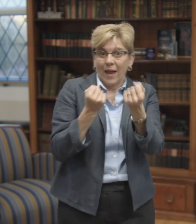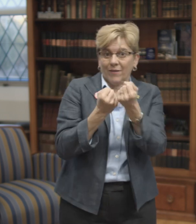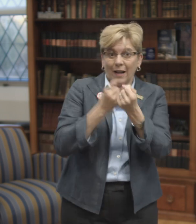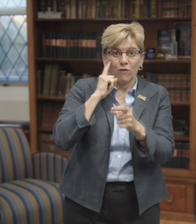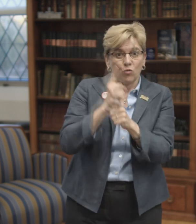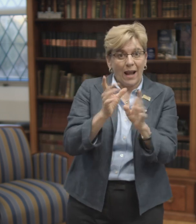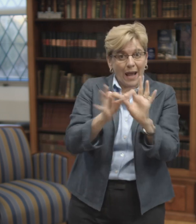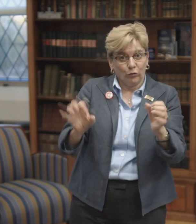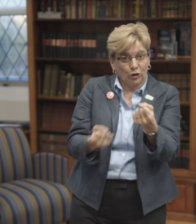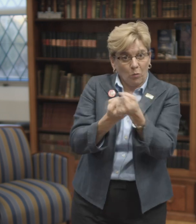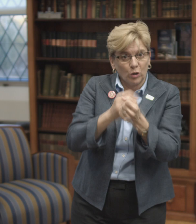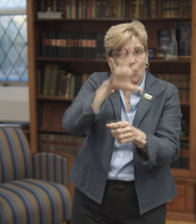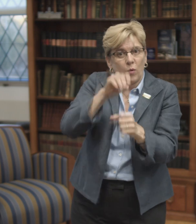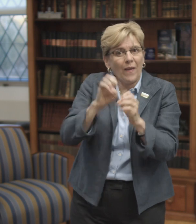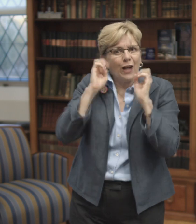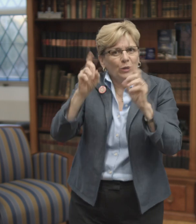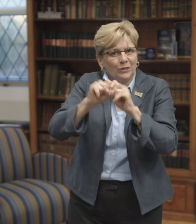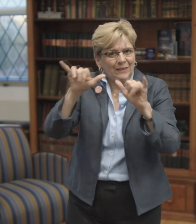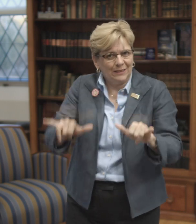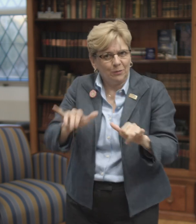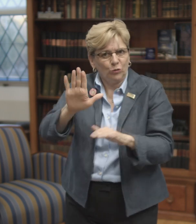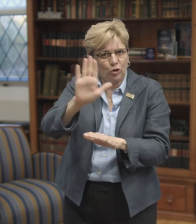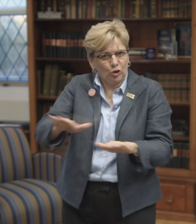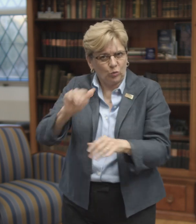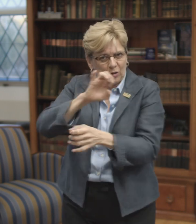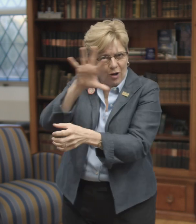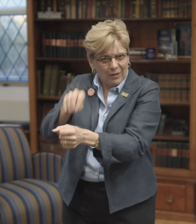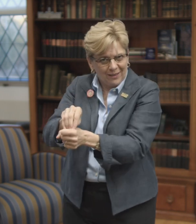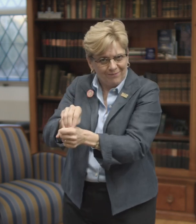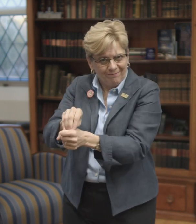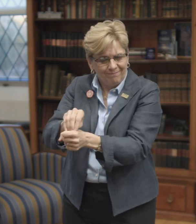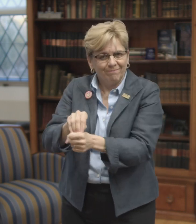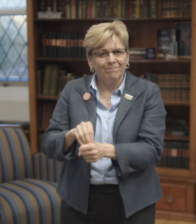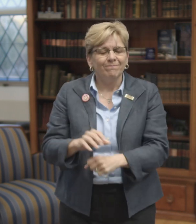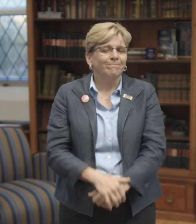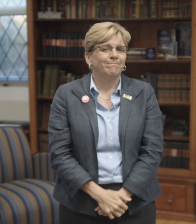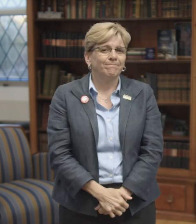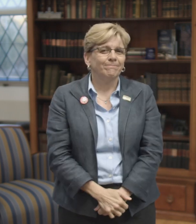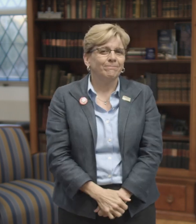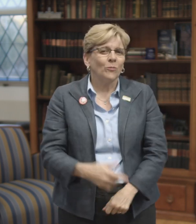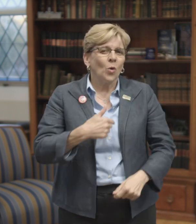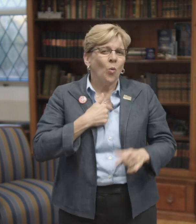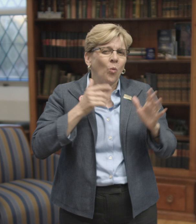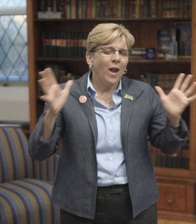This can help you with advocating for the right language supports, including that need to be included in your child's education system.